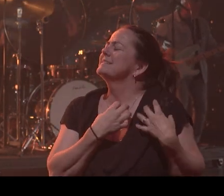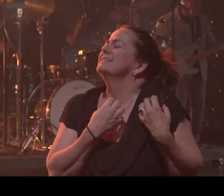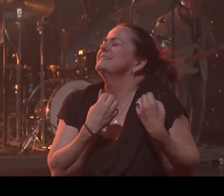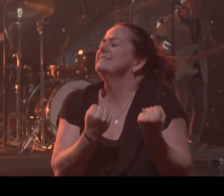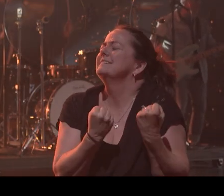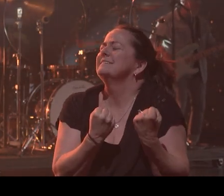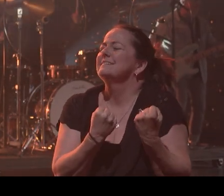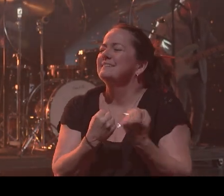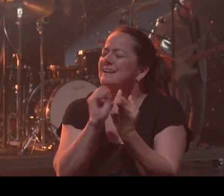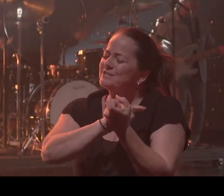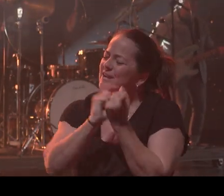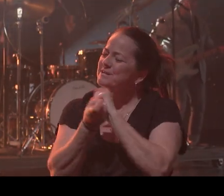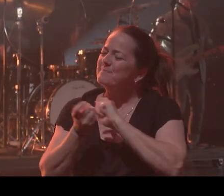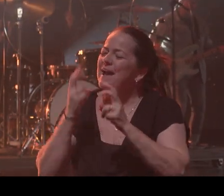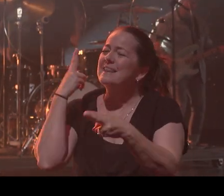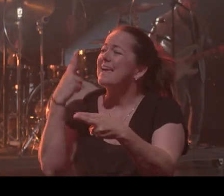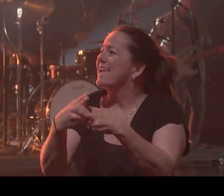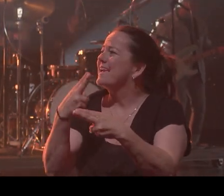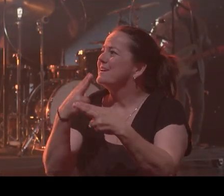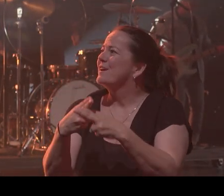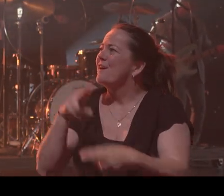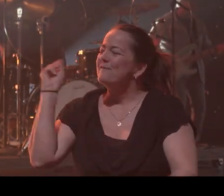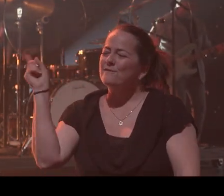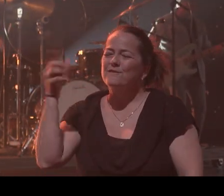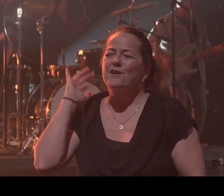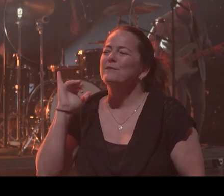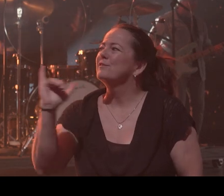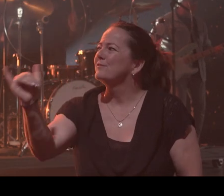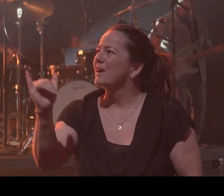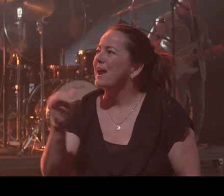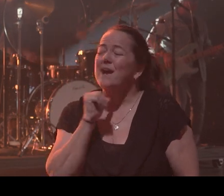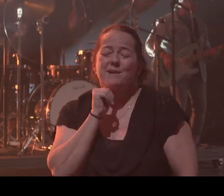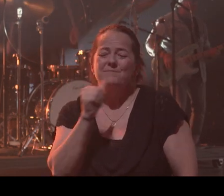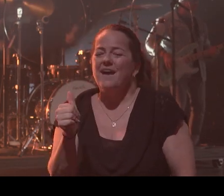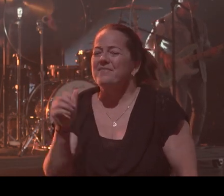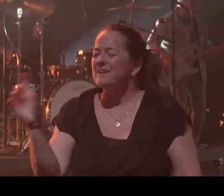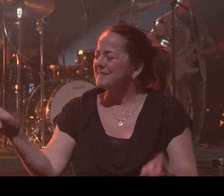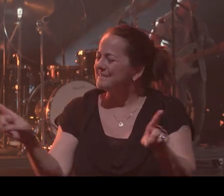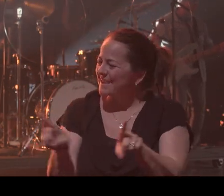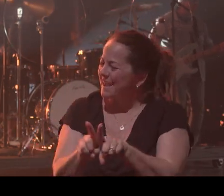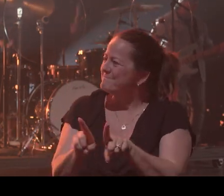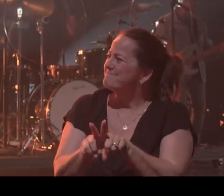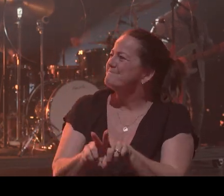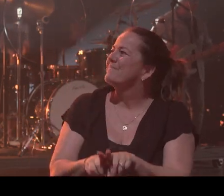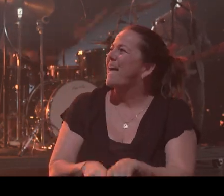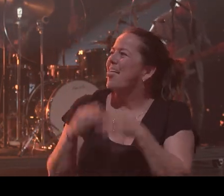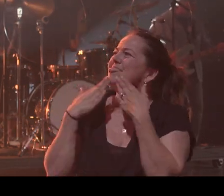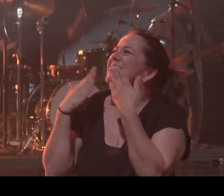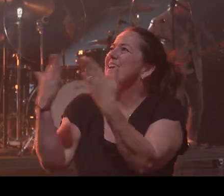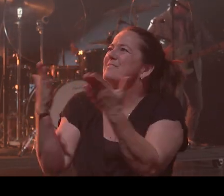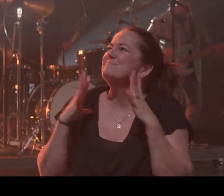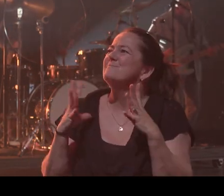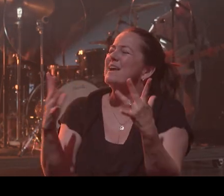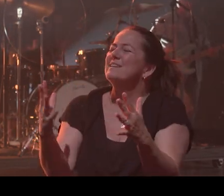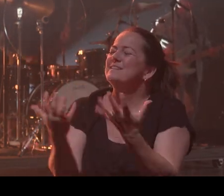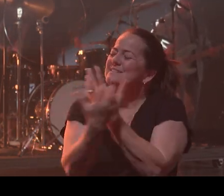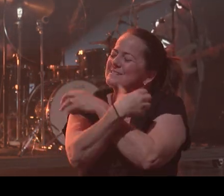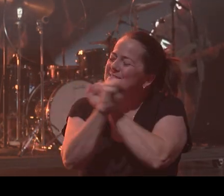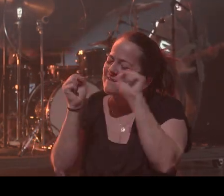Forever free, I'm not the same. I thank the Master. I thank the Savior. I